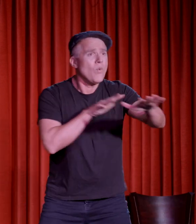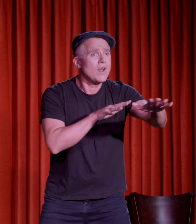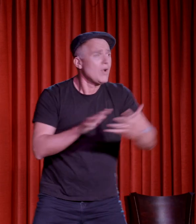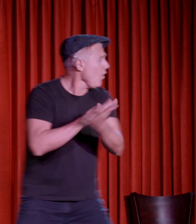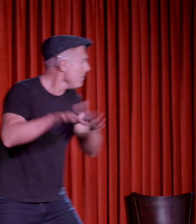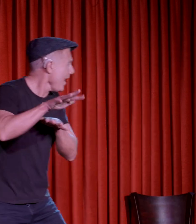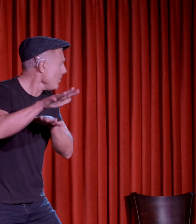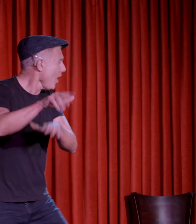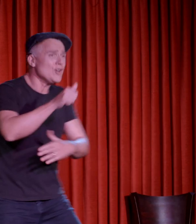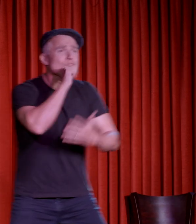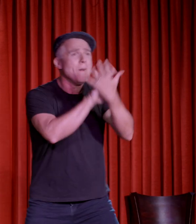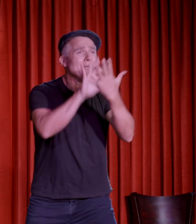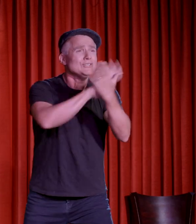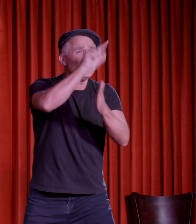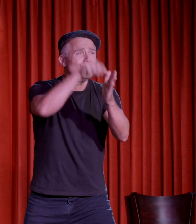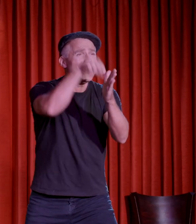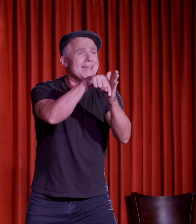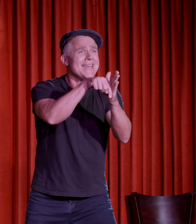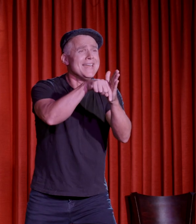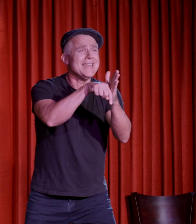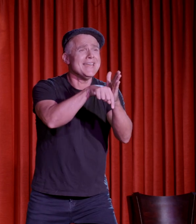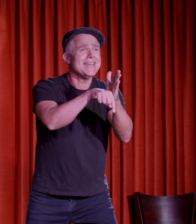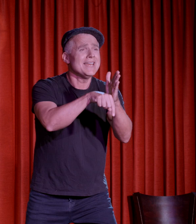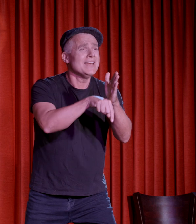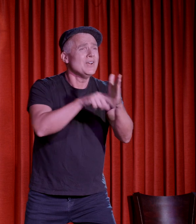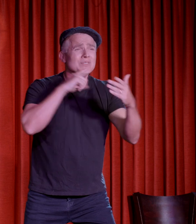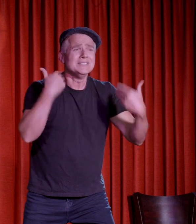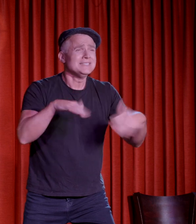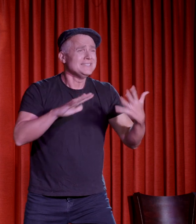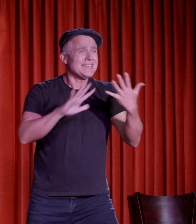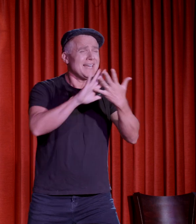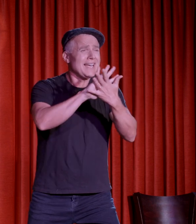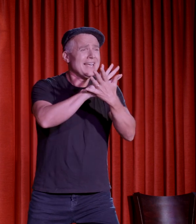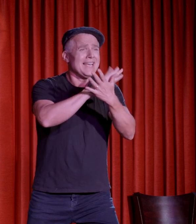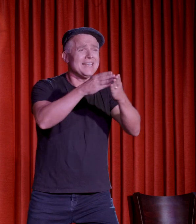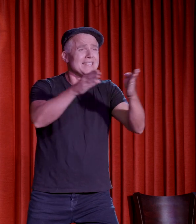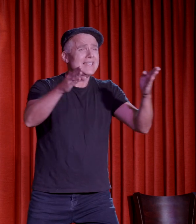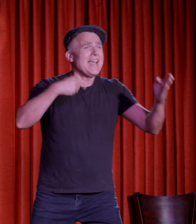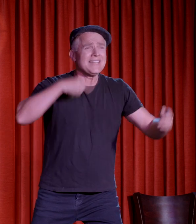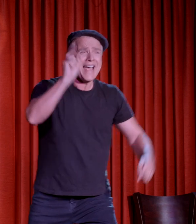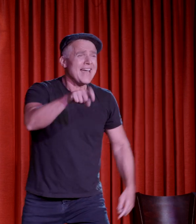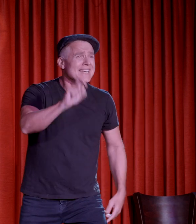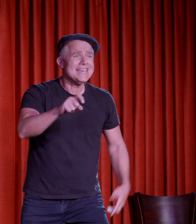water, your mysteries are deep and wide, and I've got a need